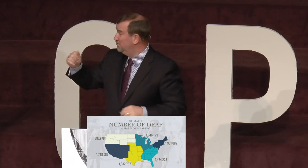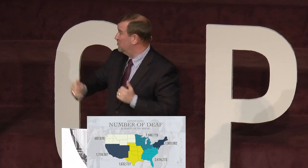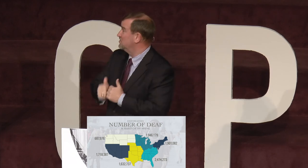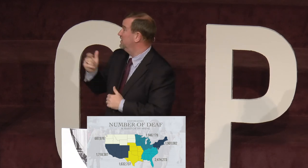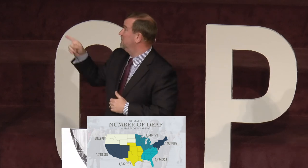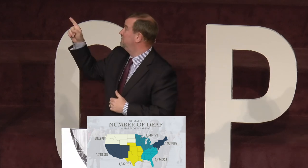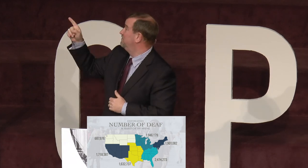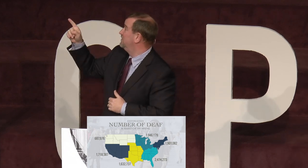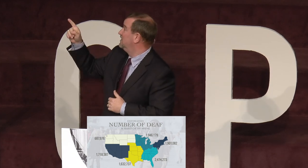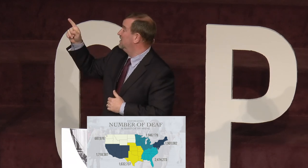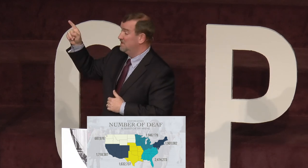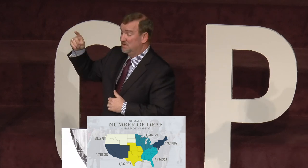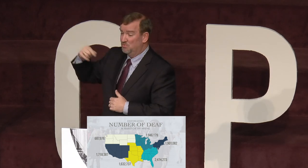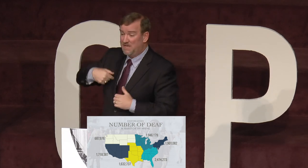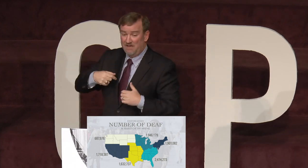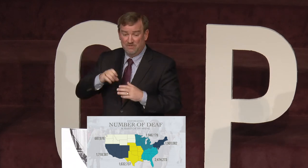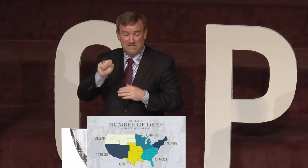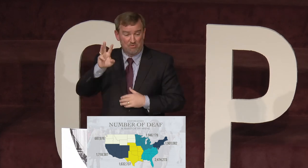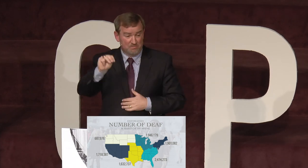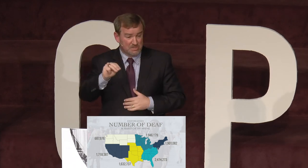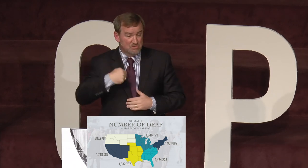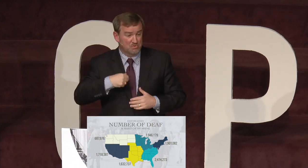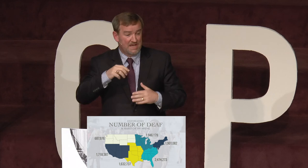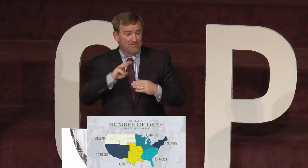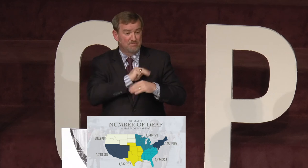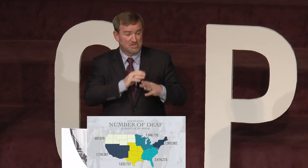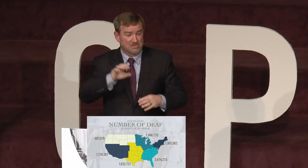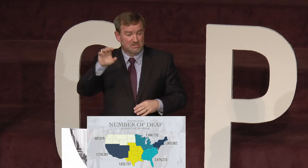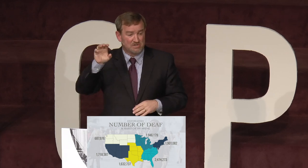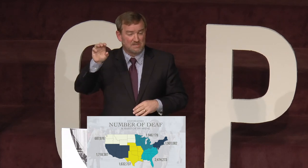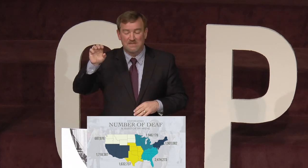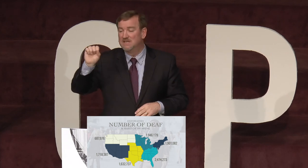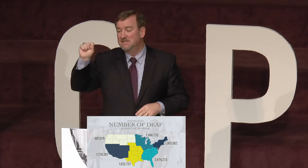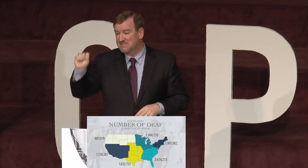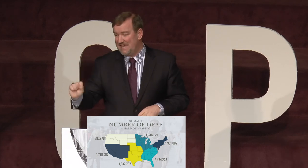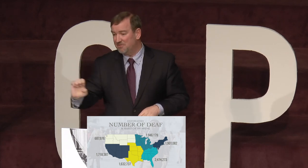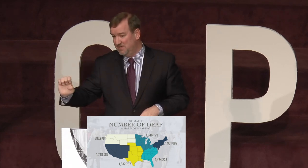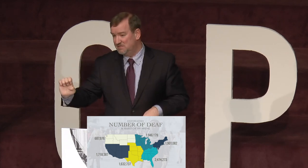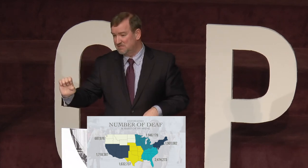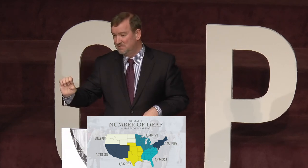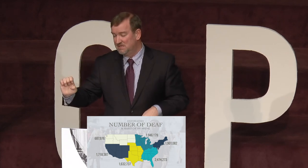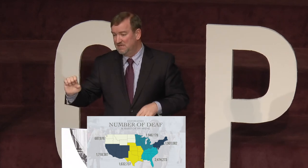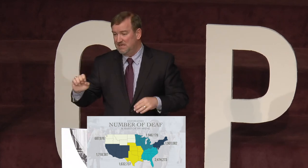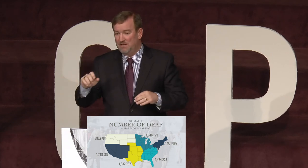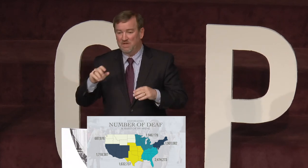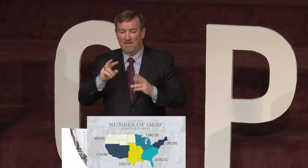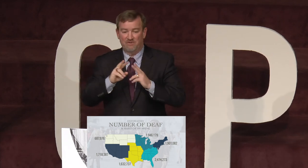most of them. We have in Sound Word Ministries, we have missionaries that are in the Southeast. And we have,